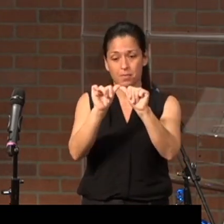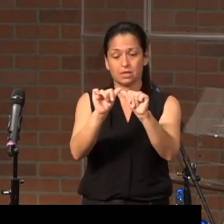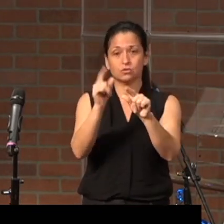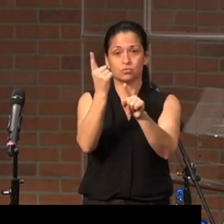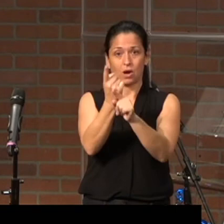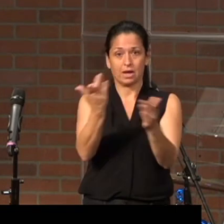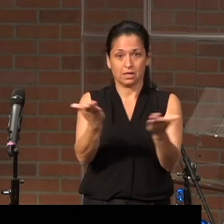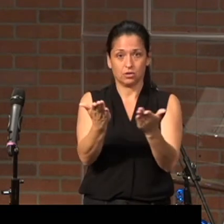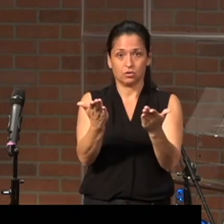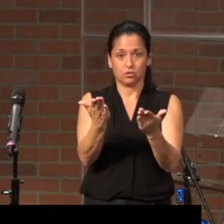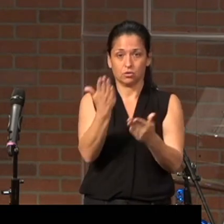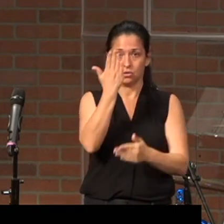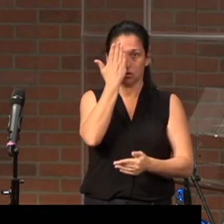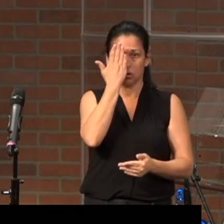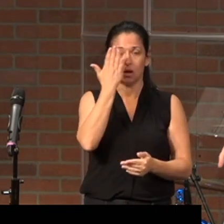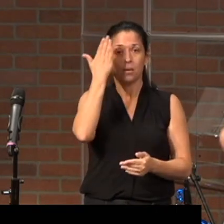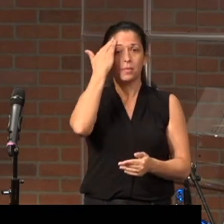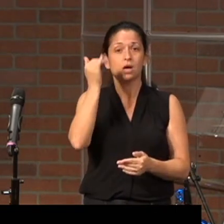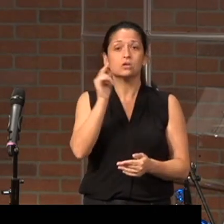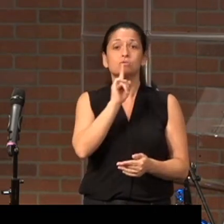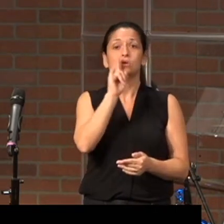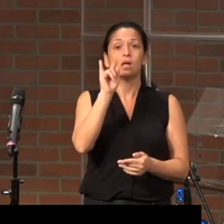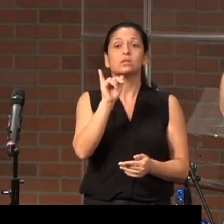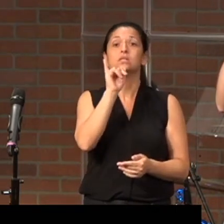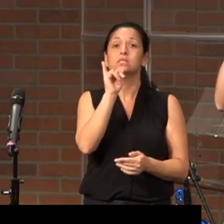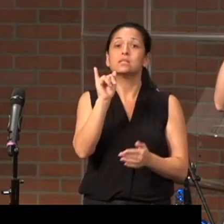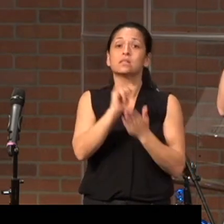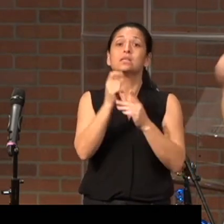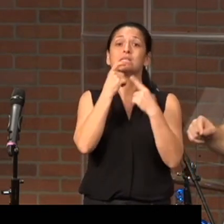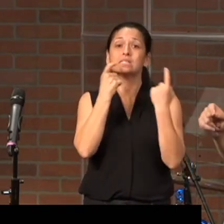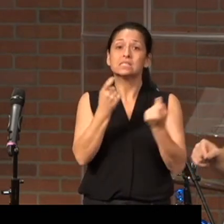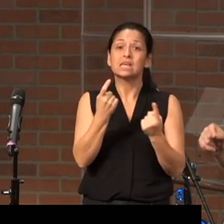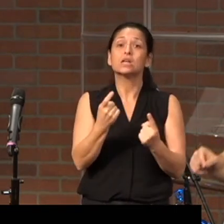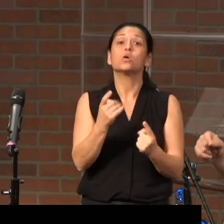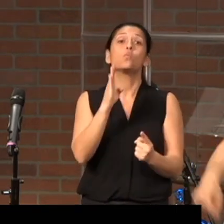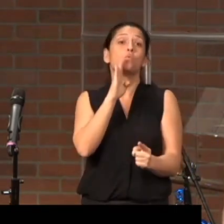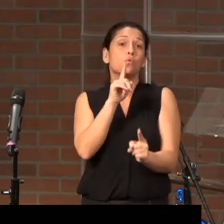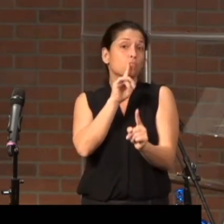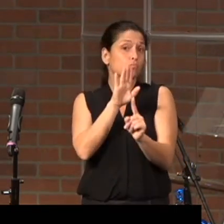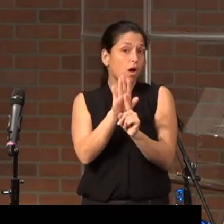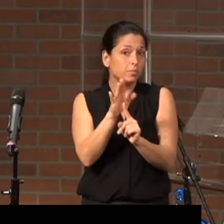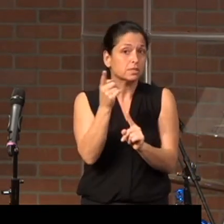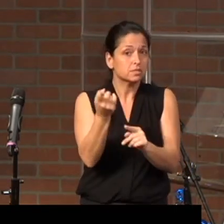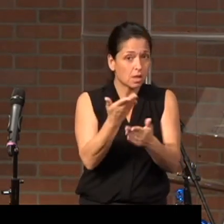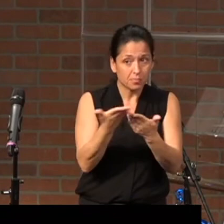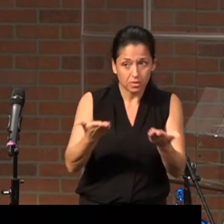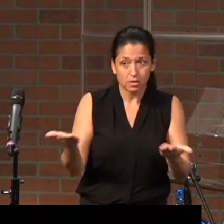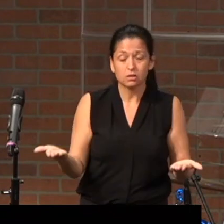here. Because the reality is that sin promises something.